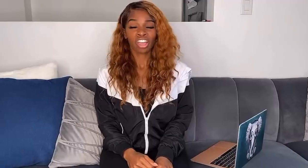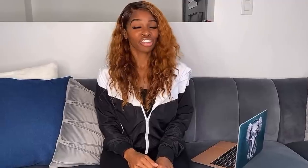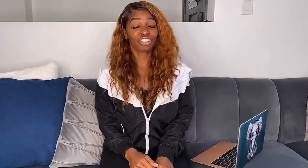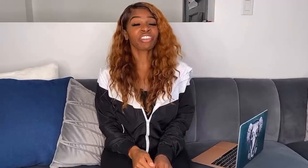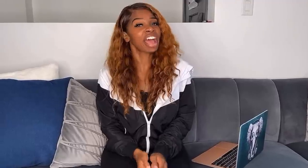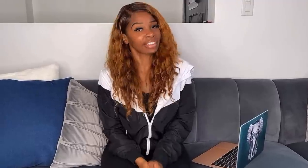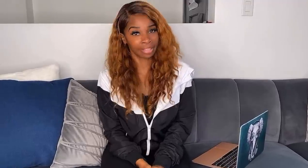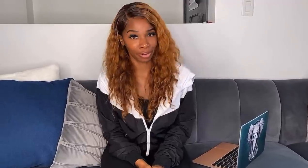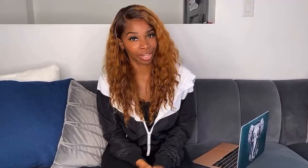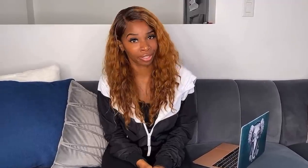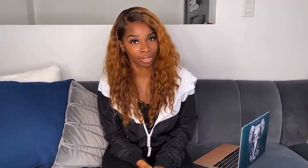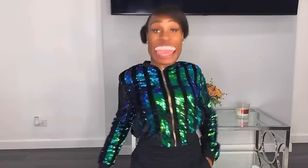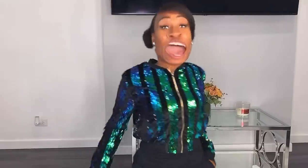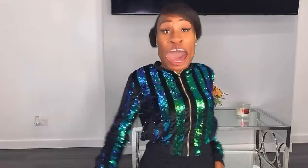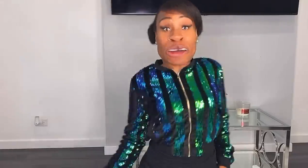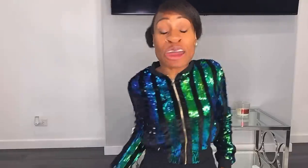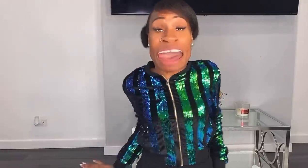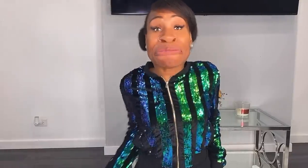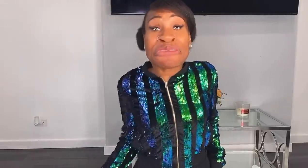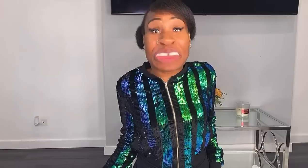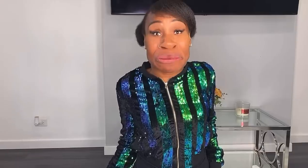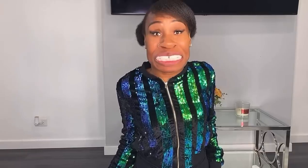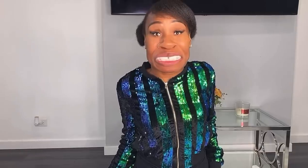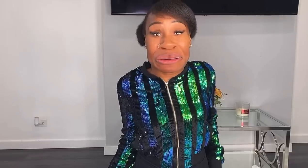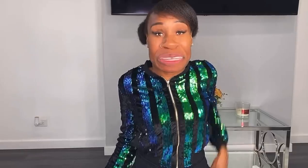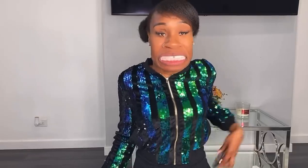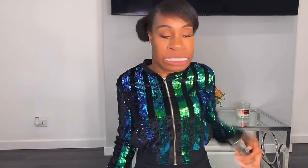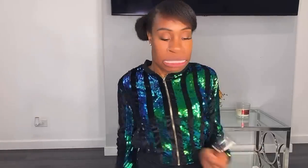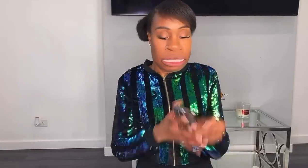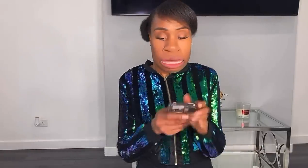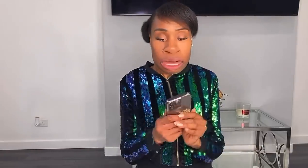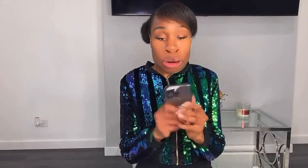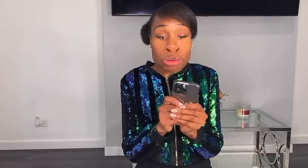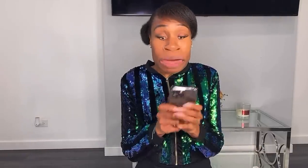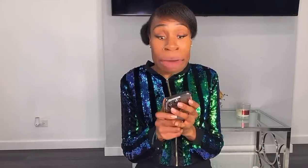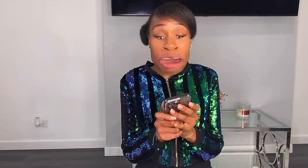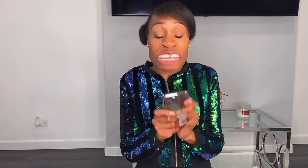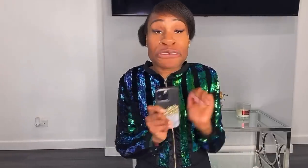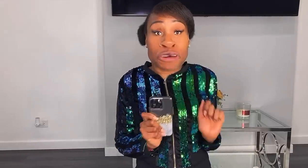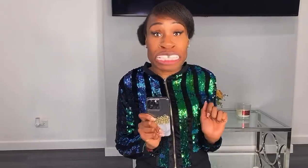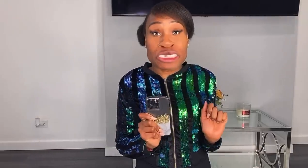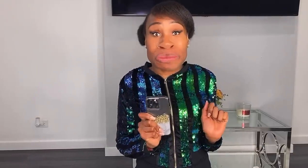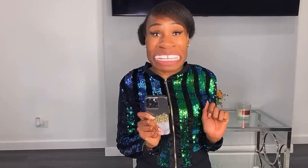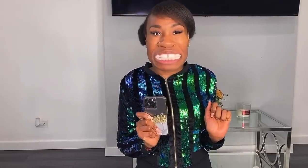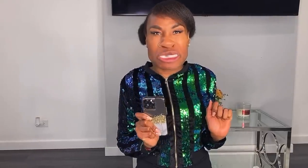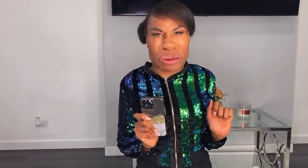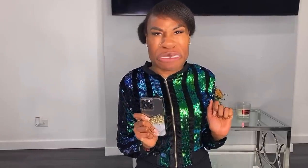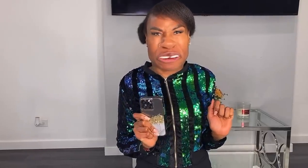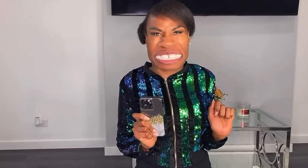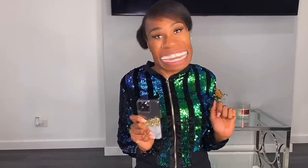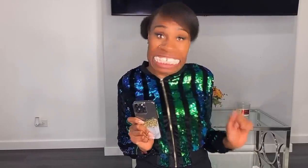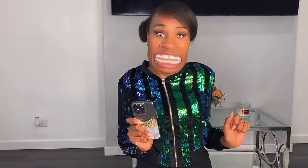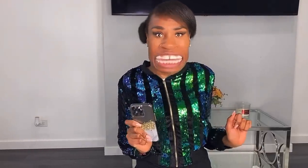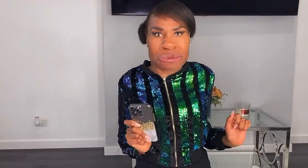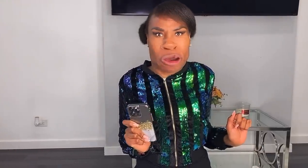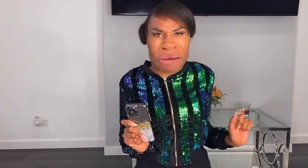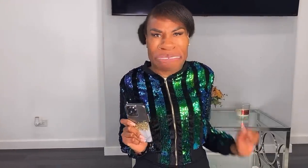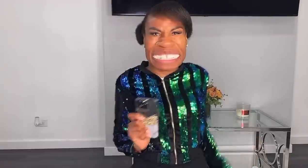you're not serious oh no I'm very serious oh I'm on in 42 minutes and 24 seconds let's roll out